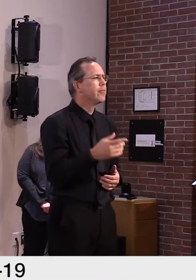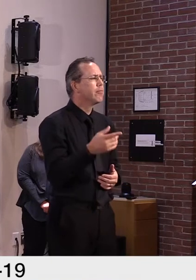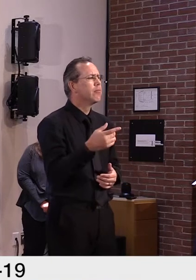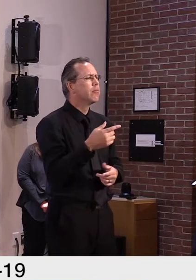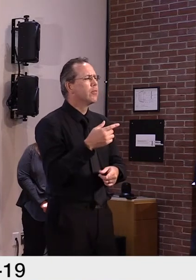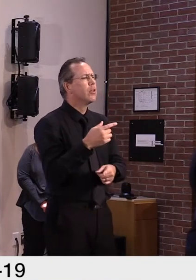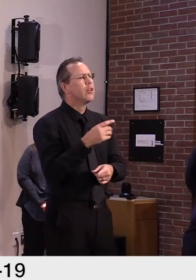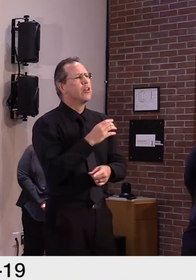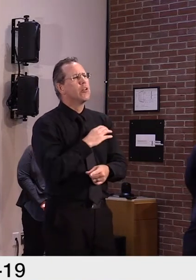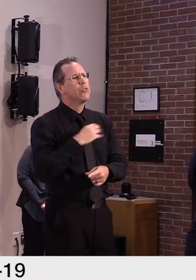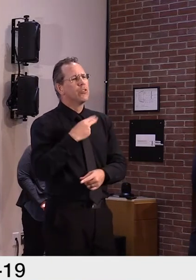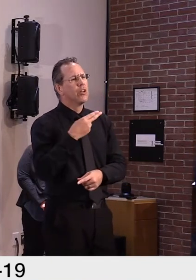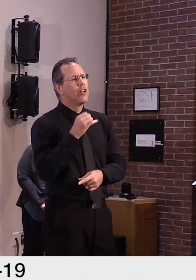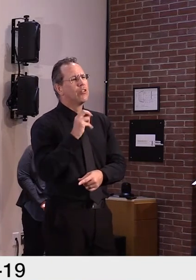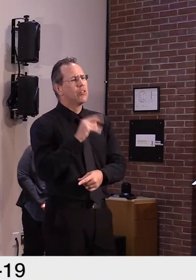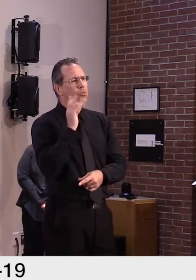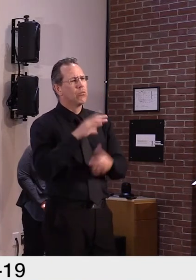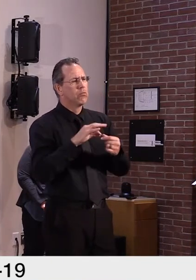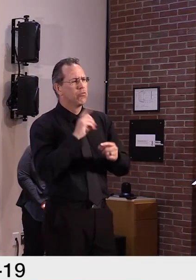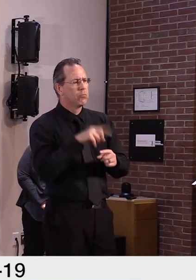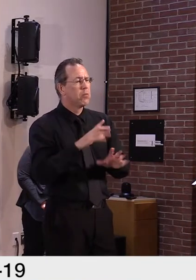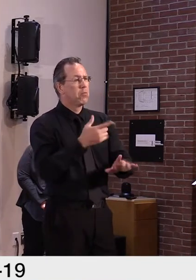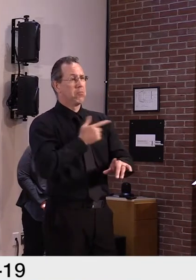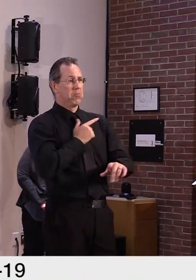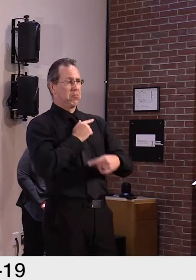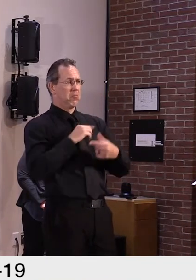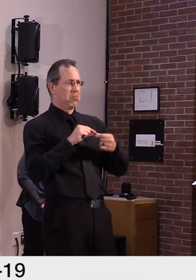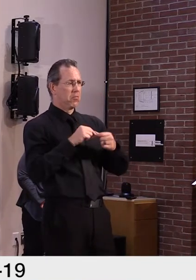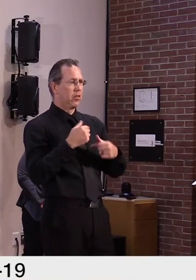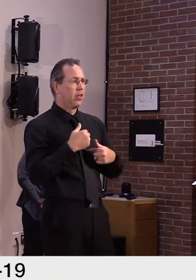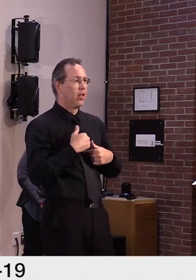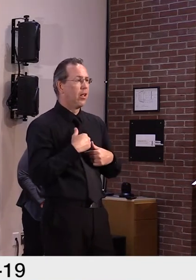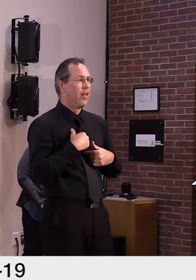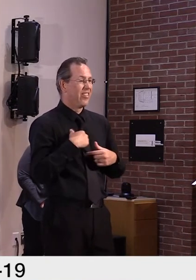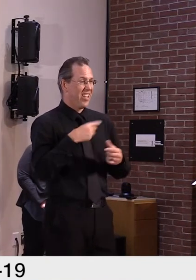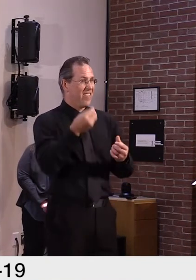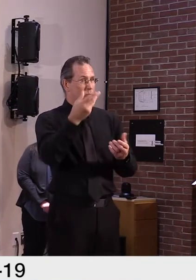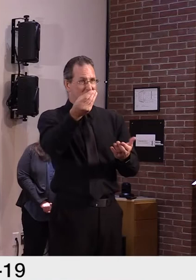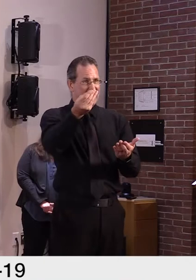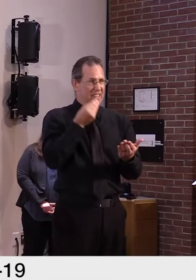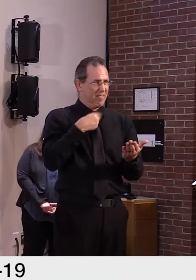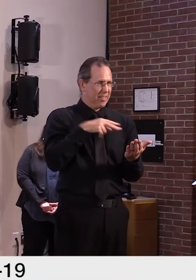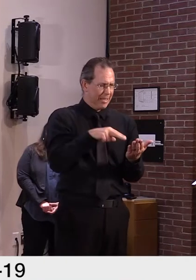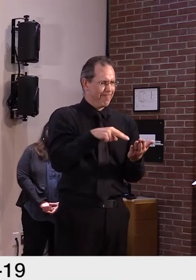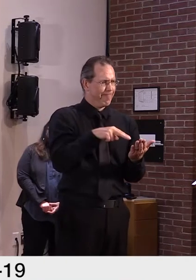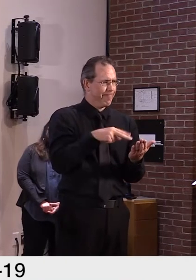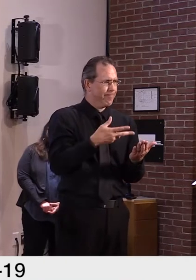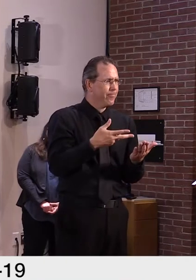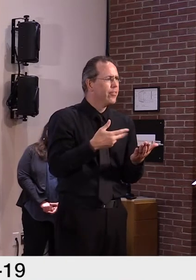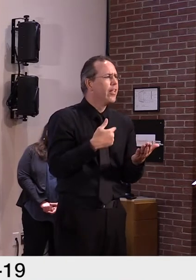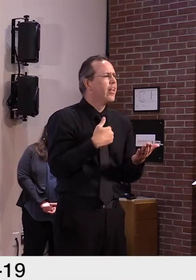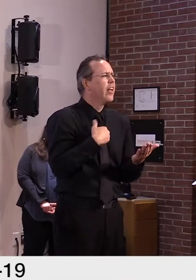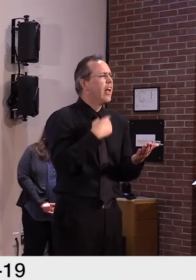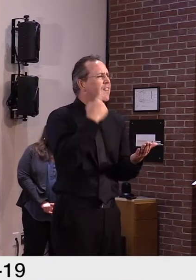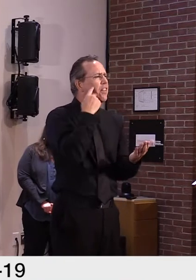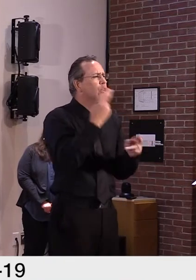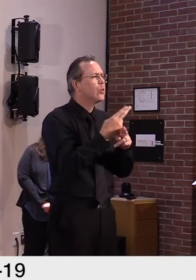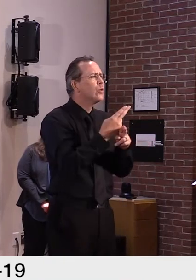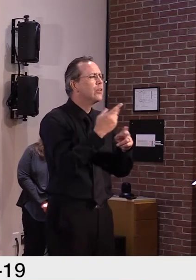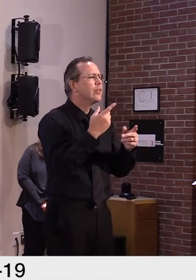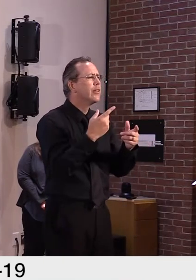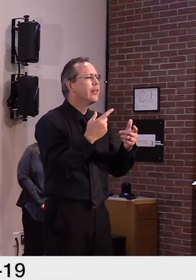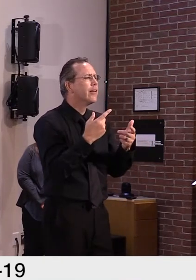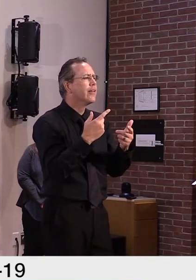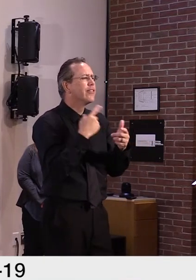receive the information. And, and I believe it's on a survey and, and how the question is asked.